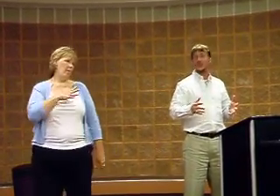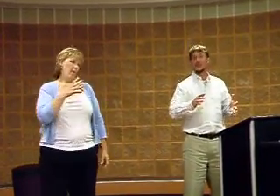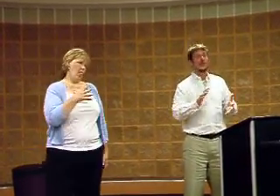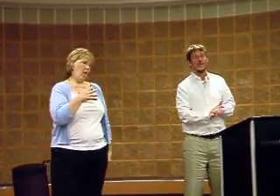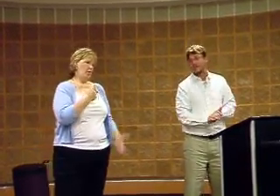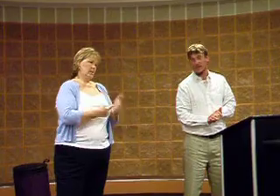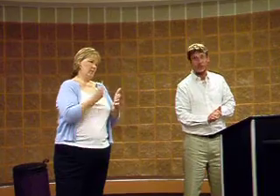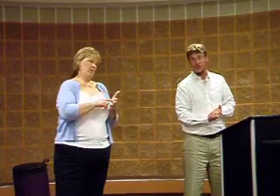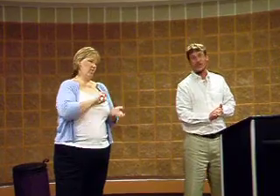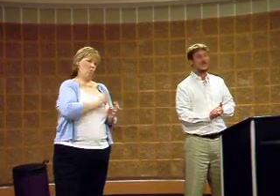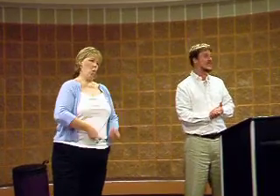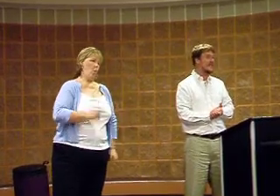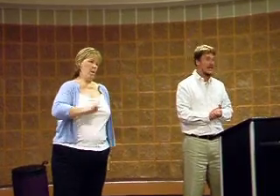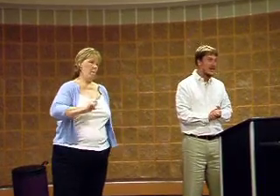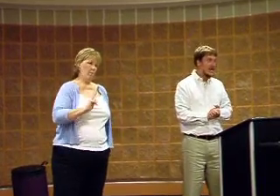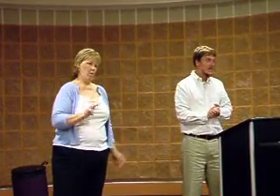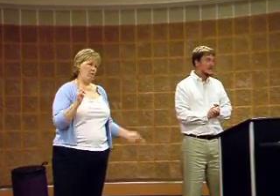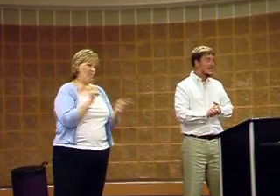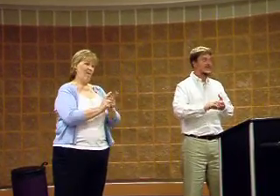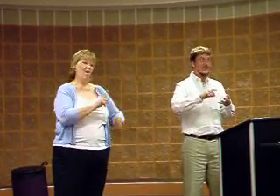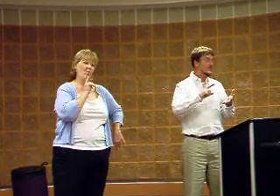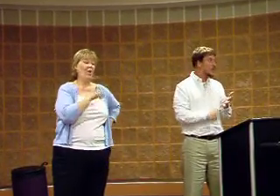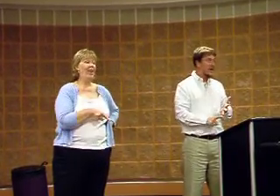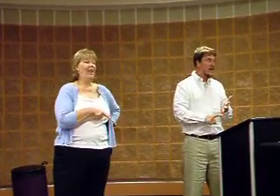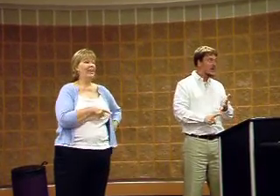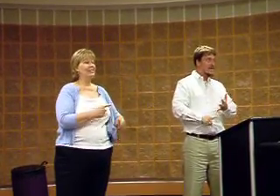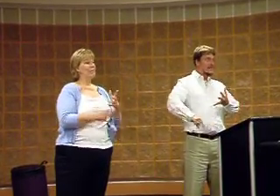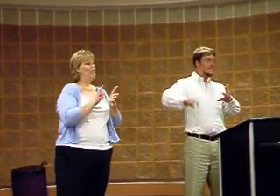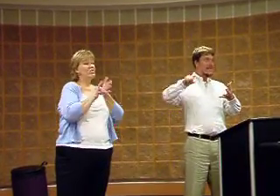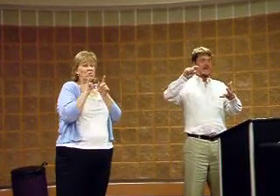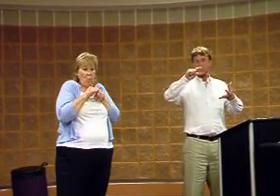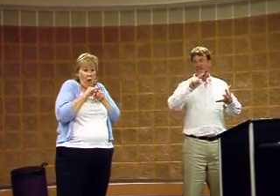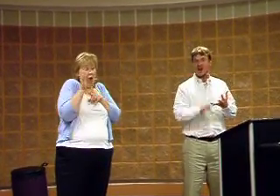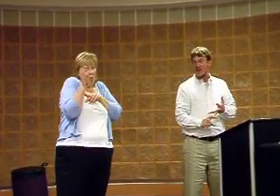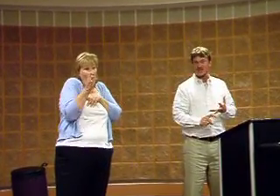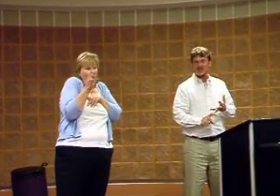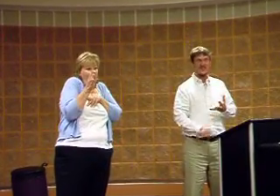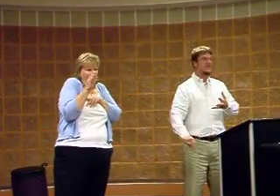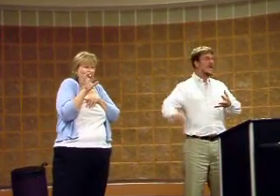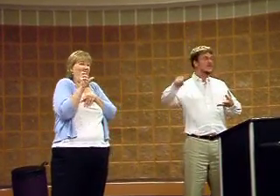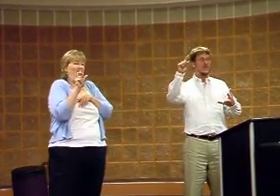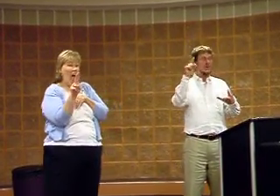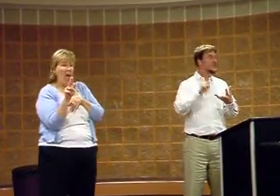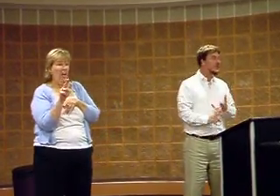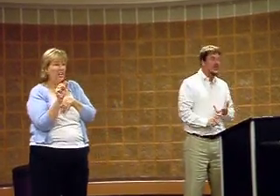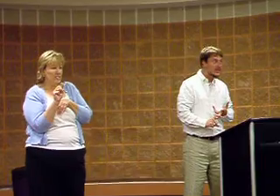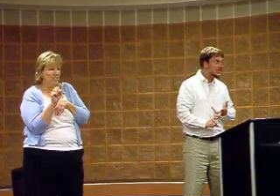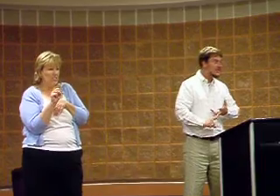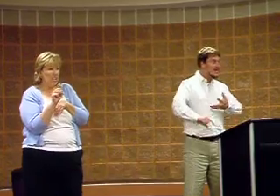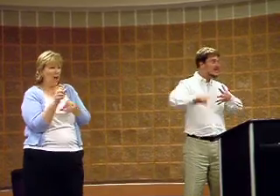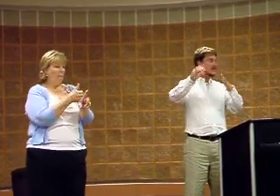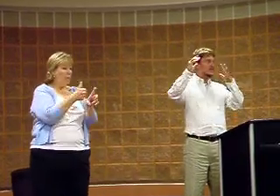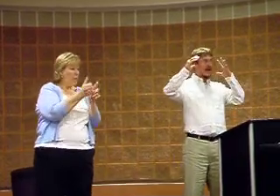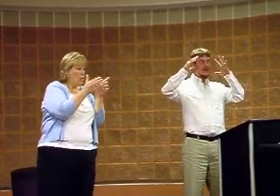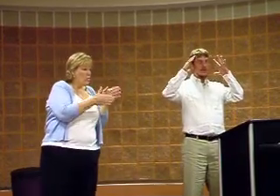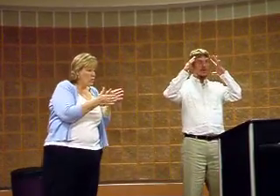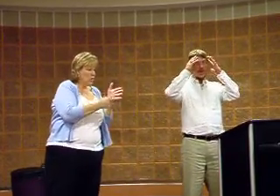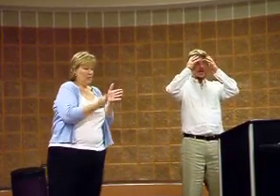are the rudest people you've ever seen. Sometimes we swear. Sometimes we cuss. Sometimes we're abusers. Sometimes we're like